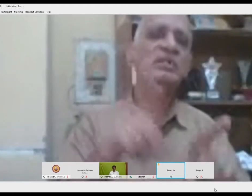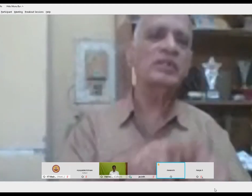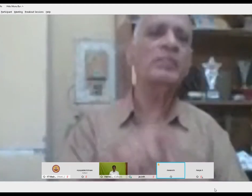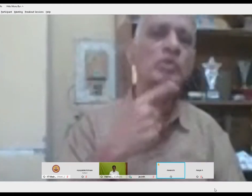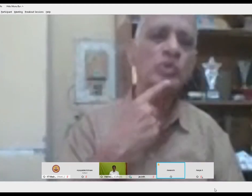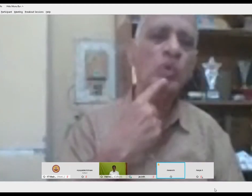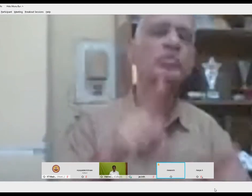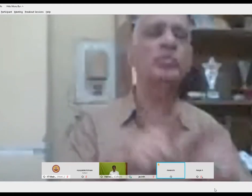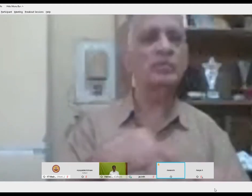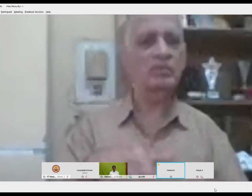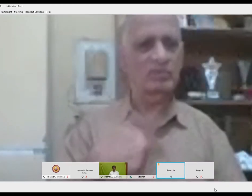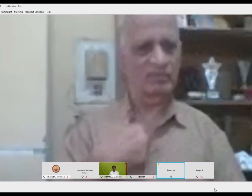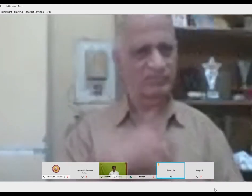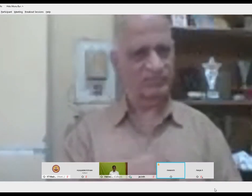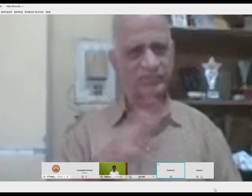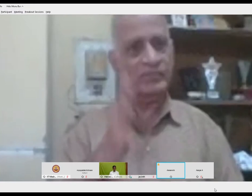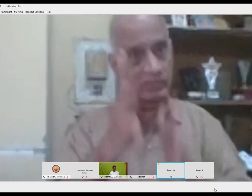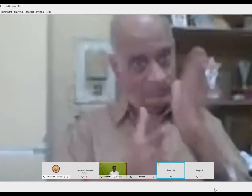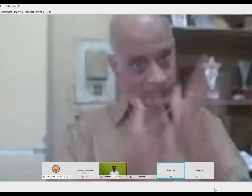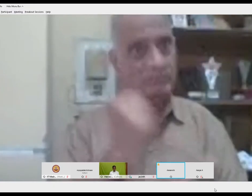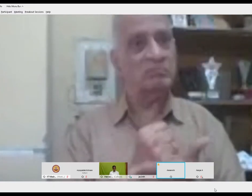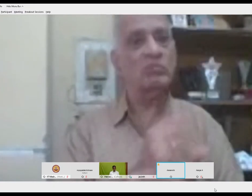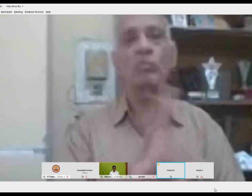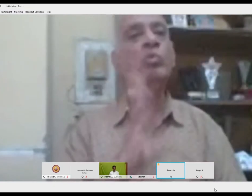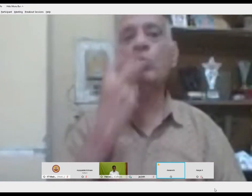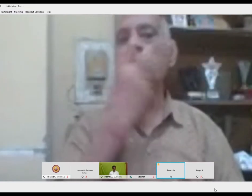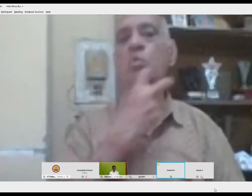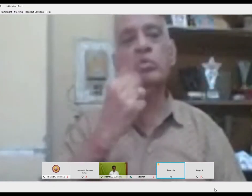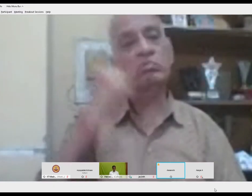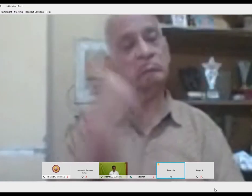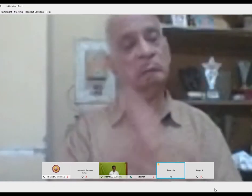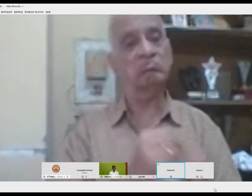we have to just guess what the word is